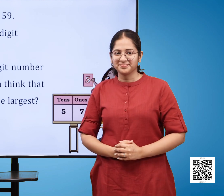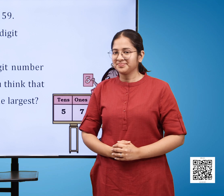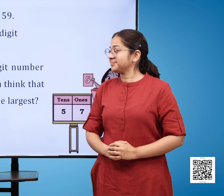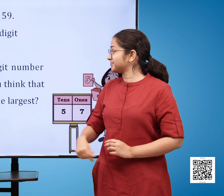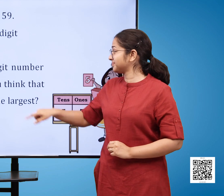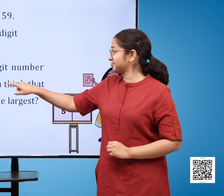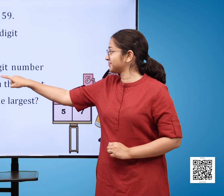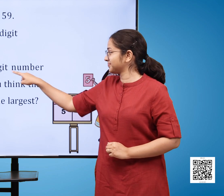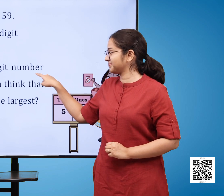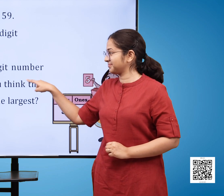5.